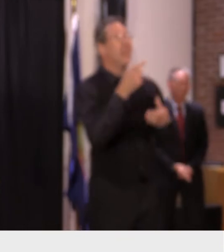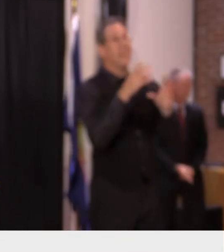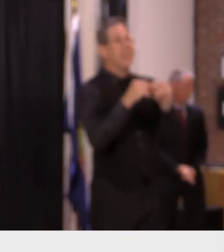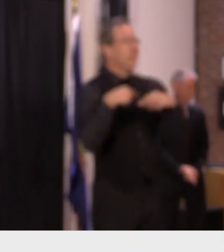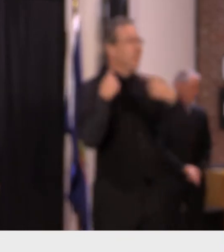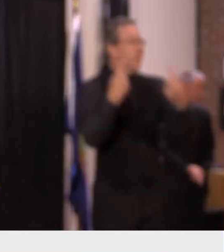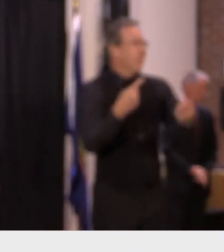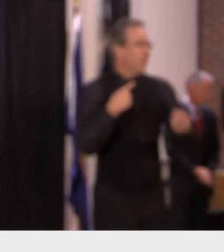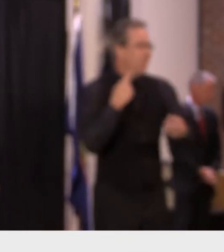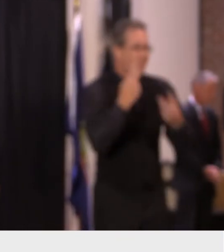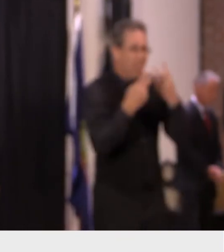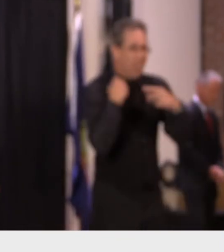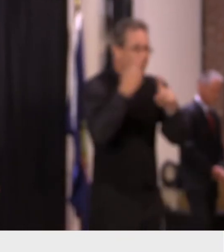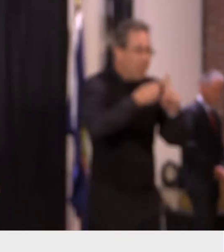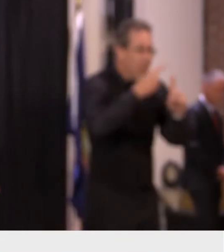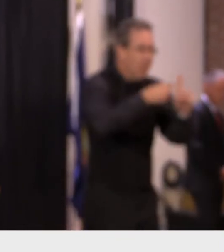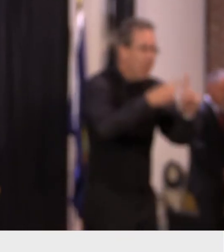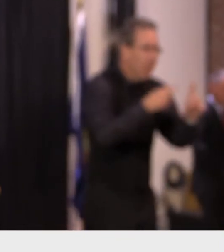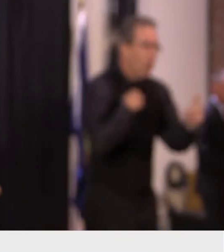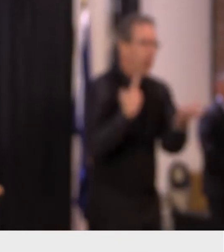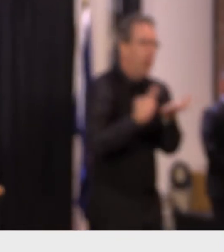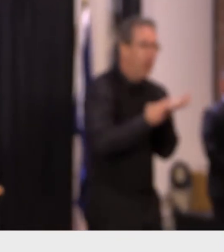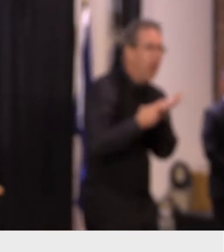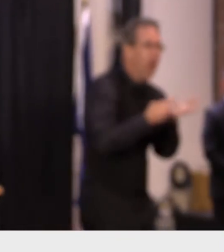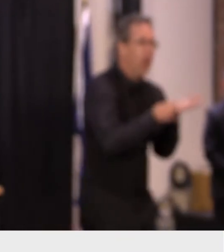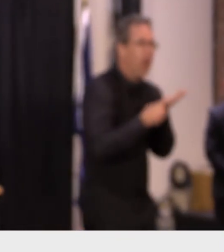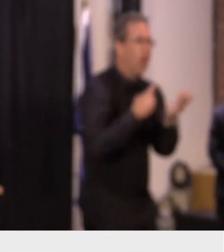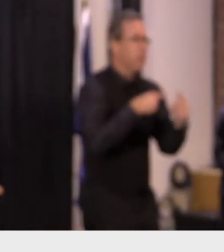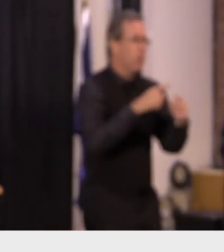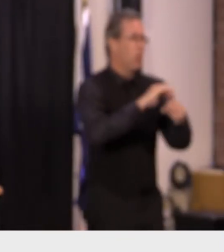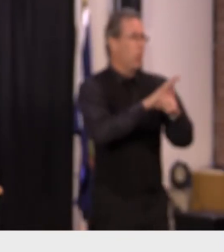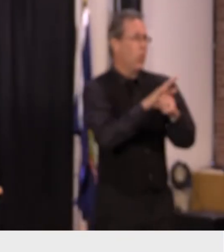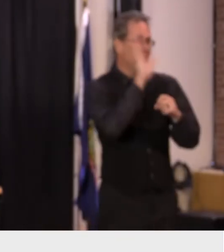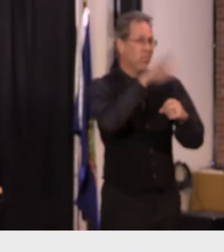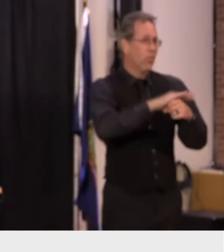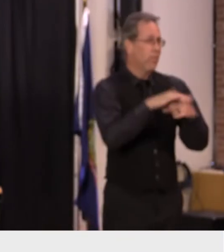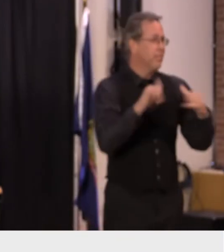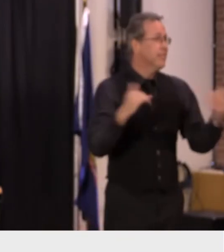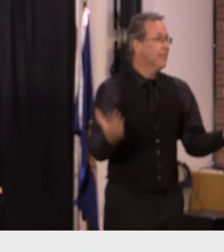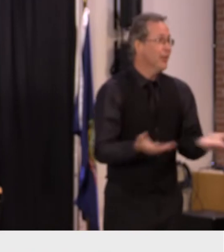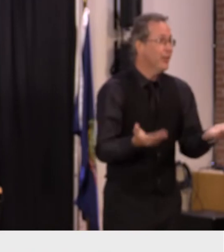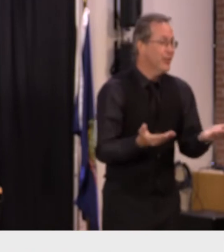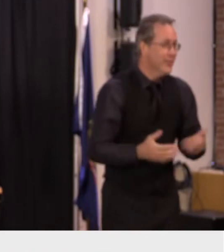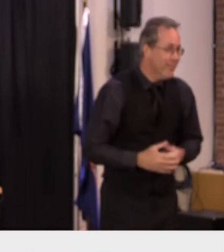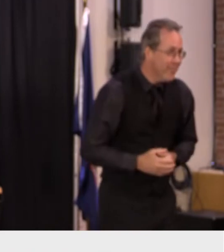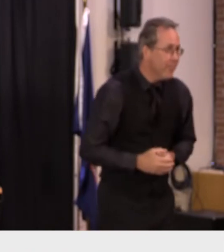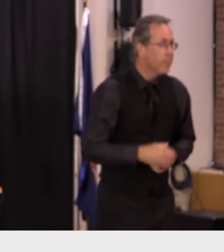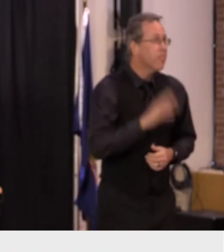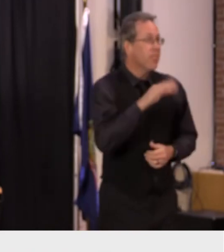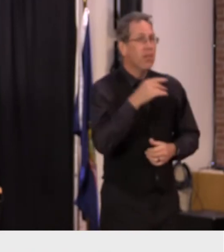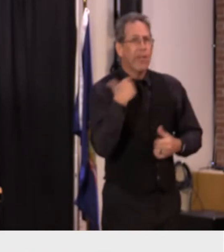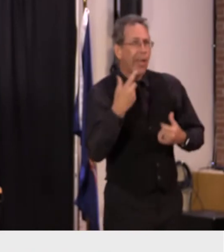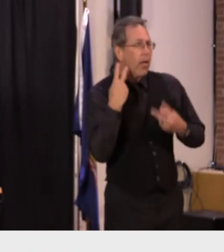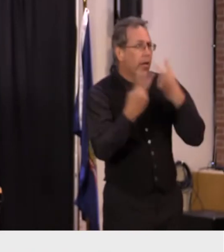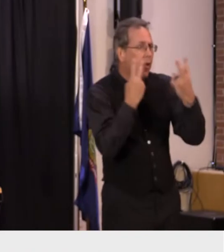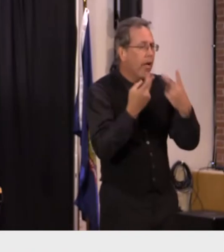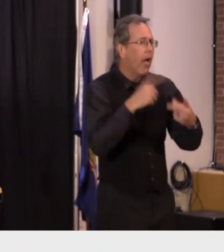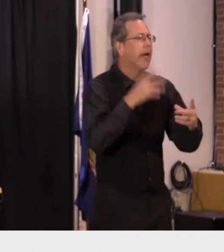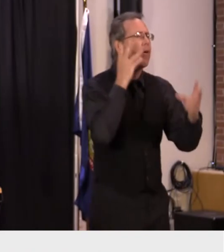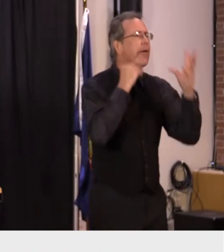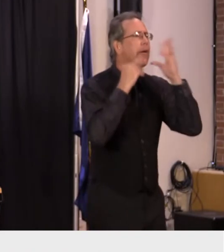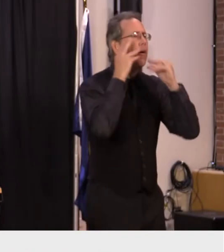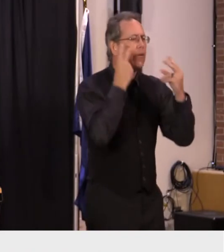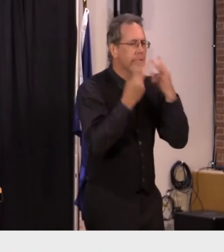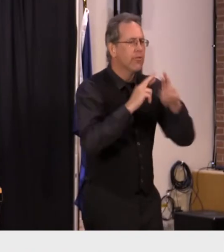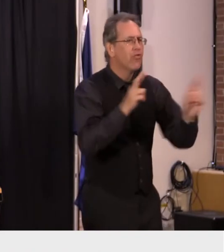several months while covet isn't going away we have so many more tools and more experience to manage it so